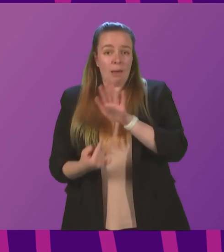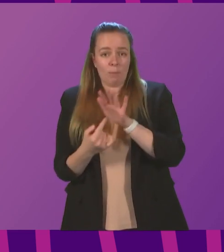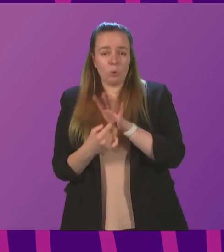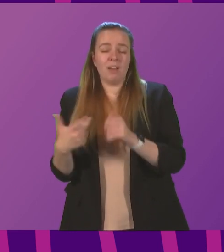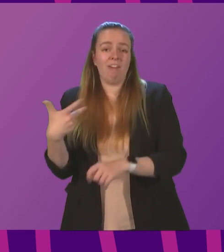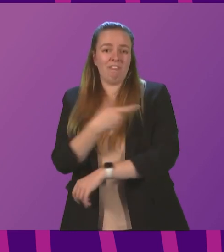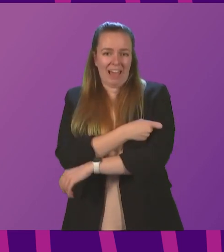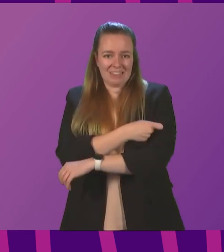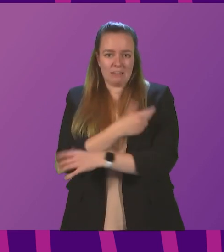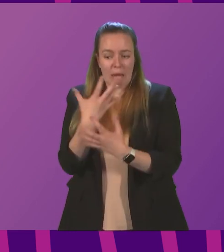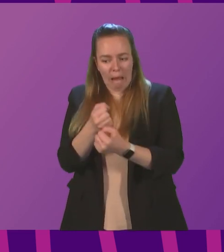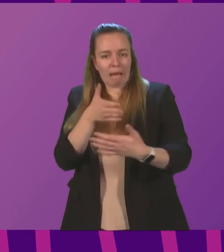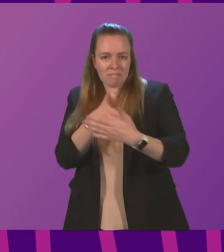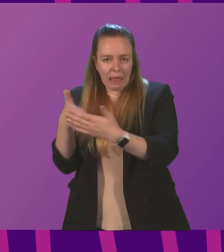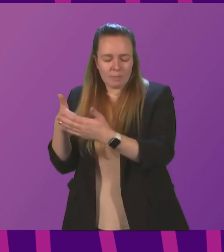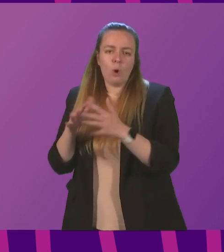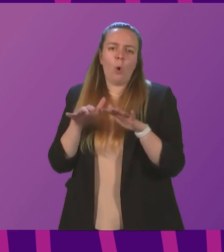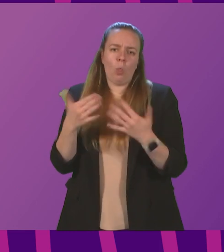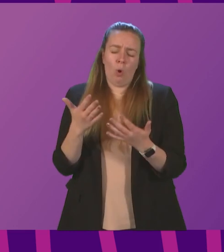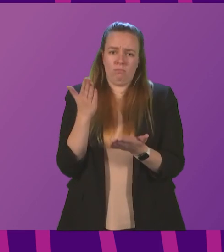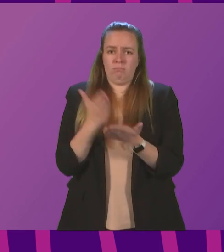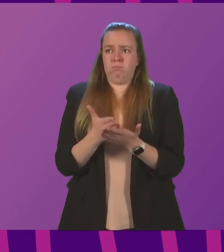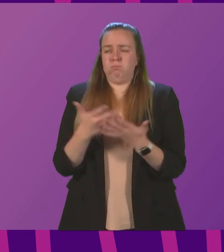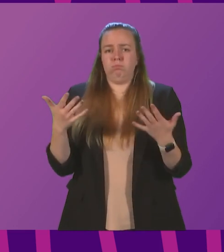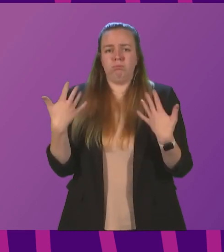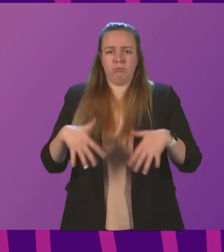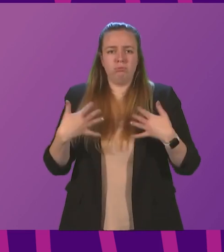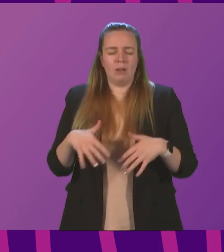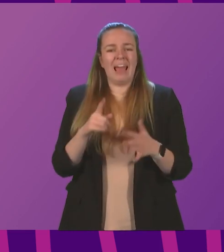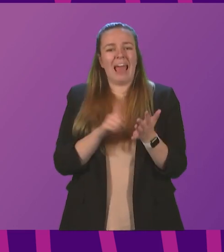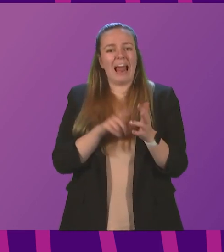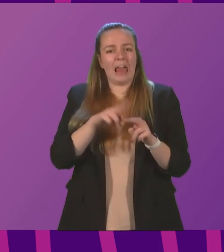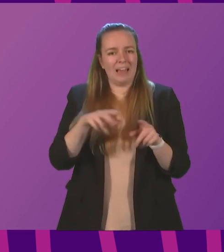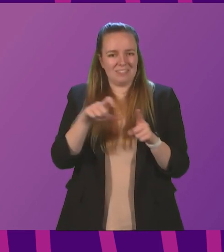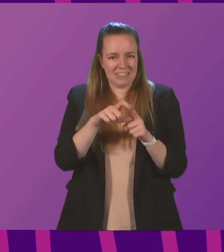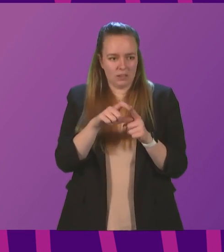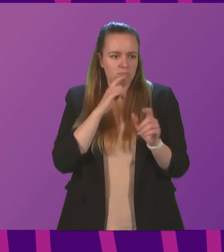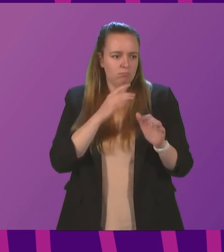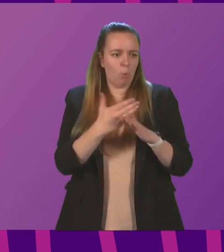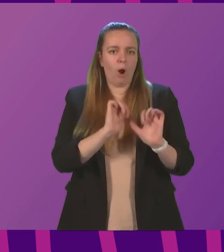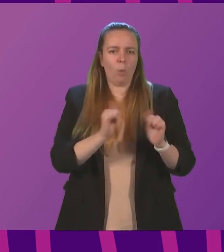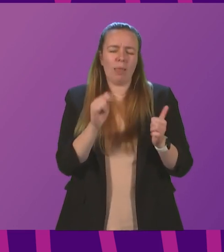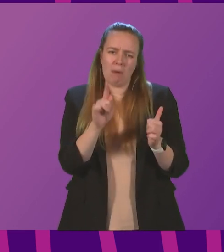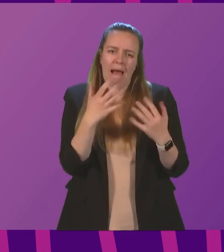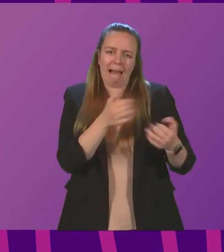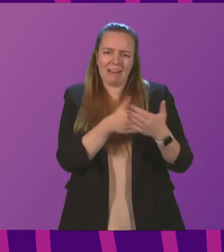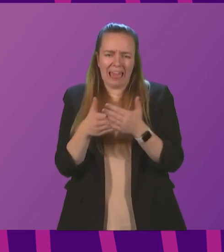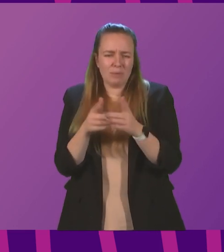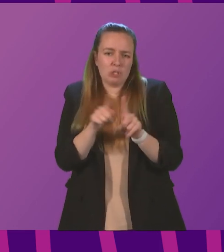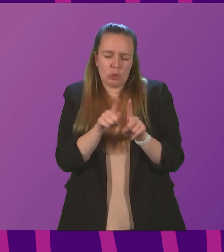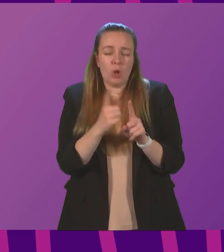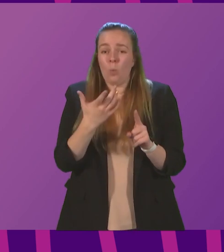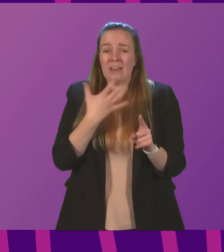Vaccines have limitations, although they are hugely effective. LFD tests are effective, but also have limitations. We need to use all